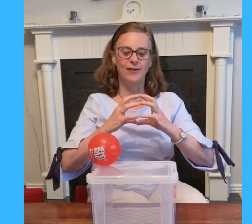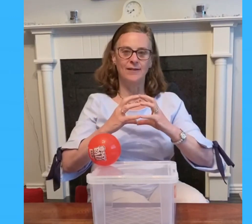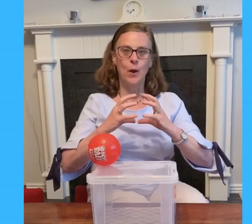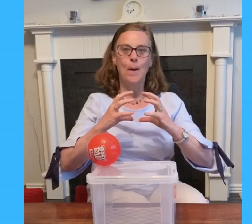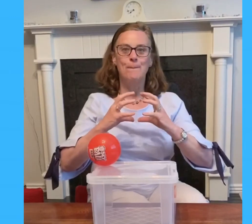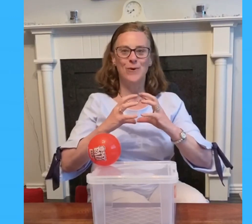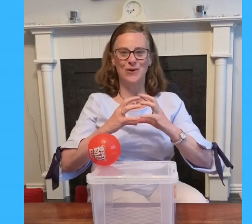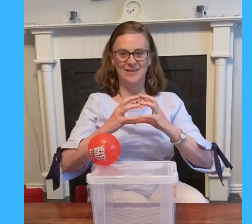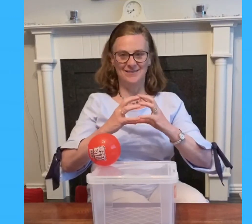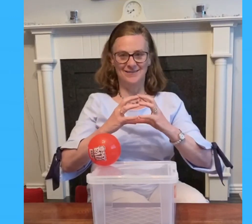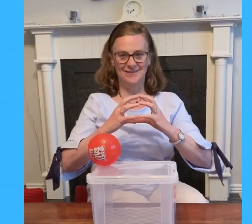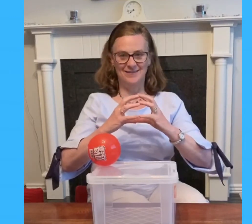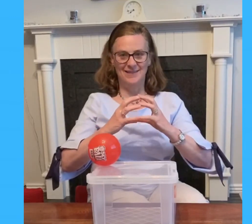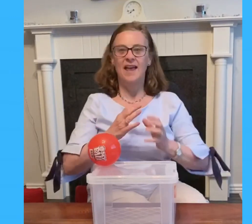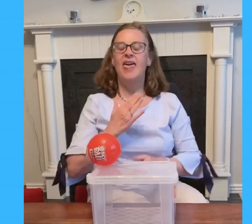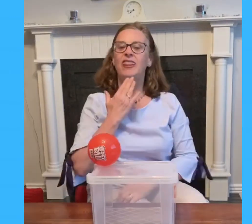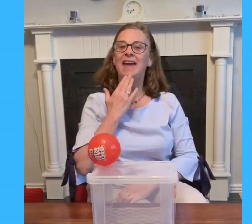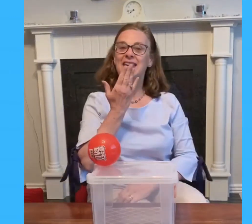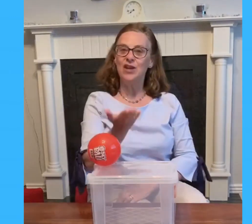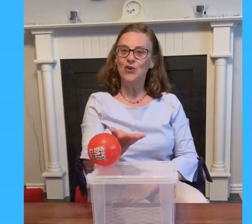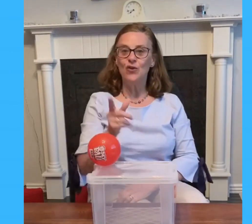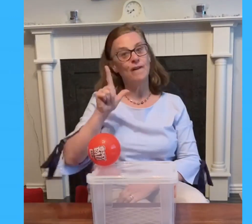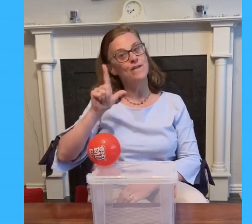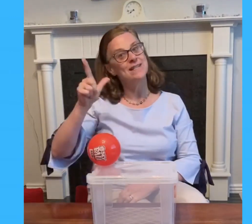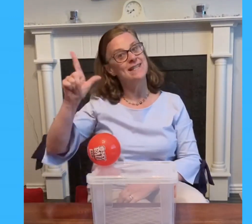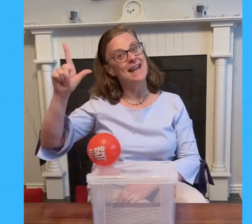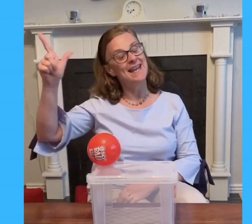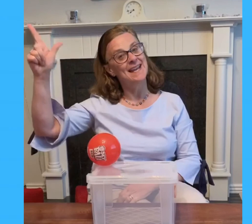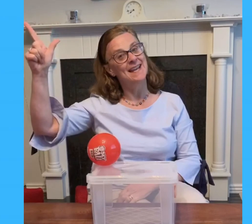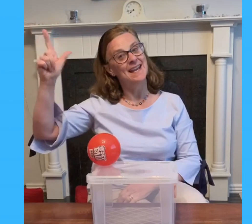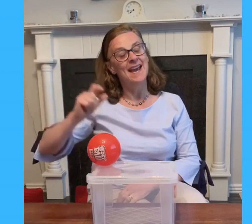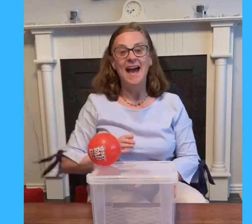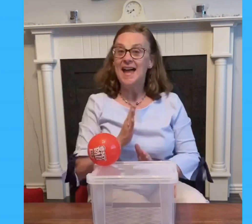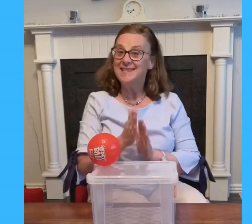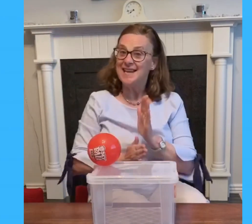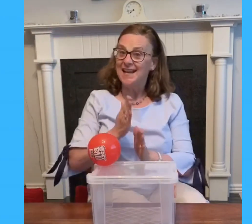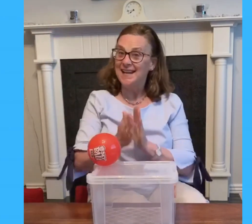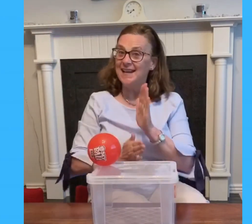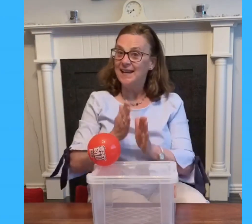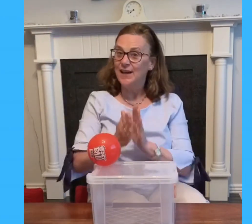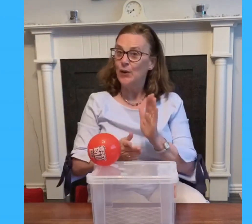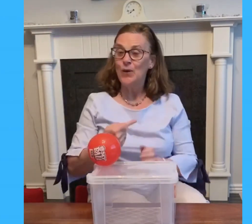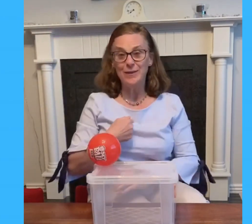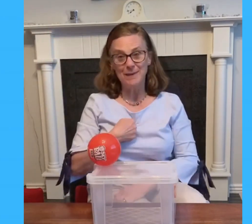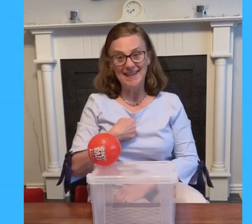ball thank you for singing and signing with me